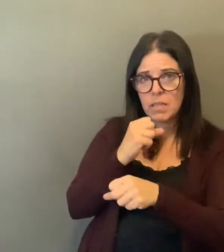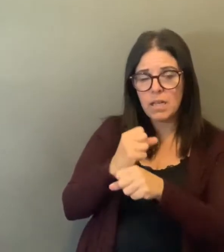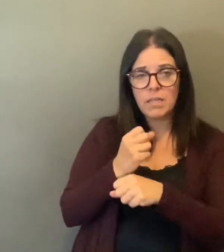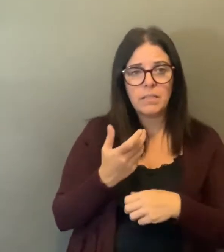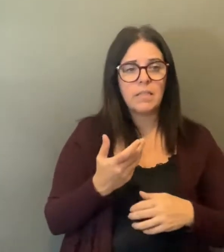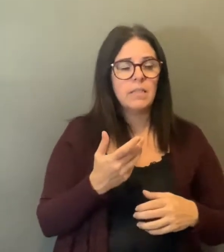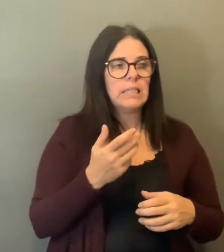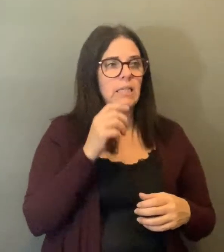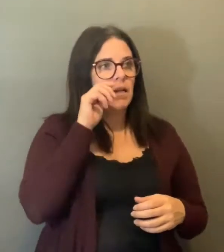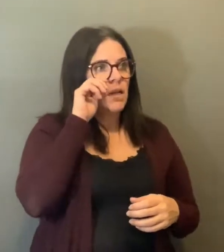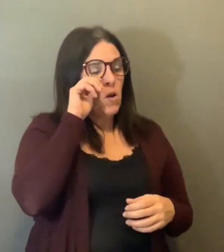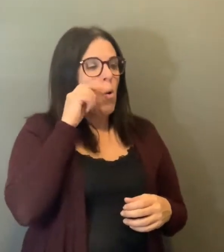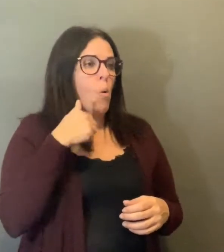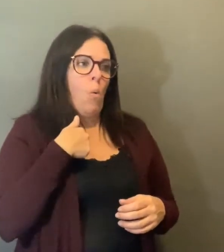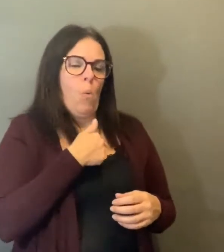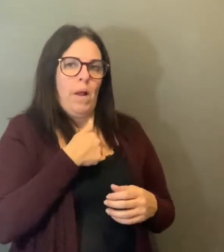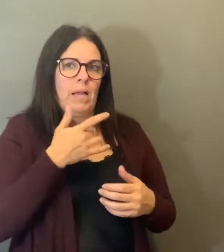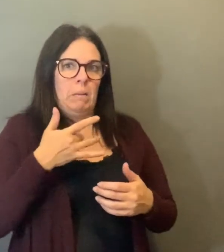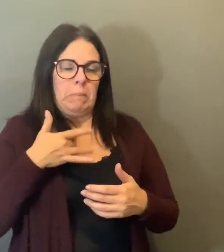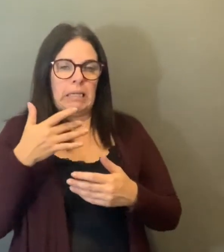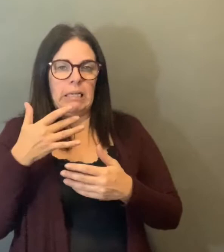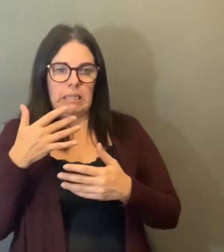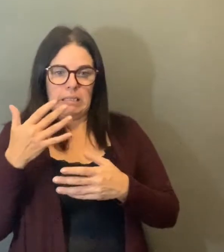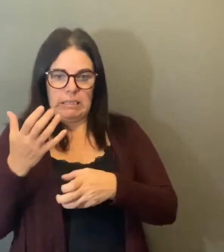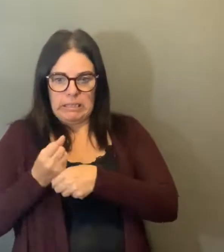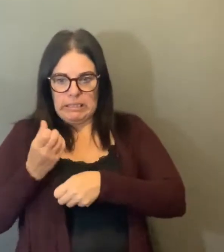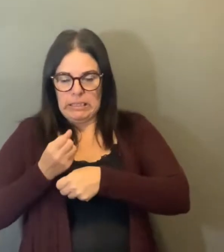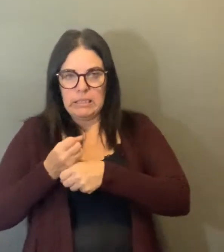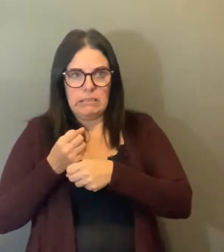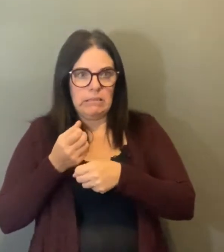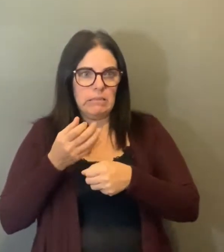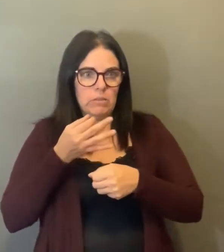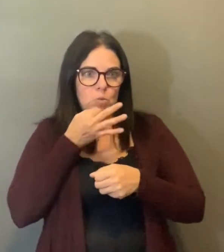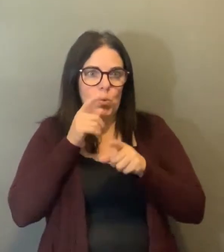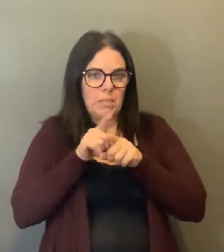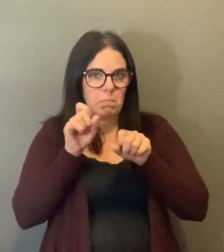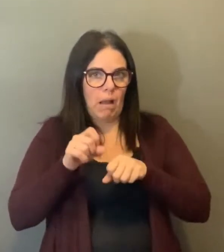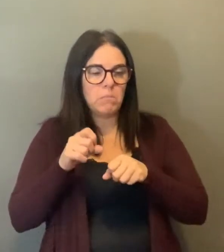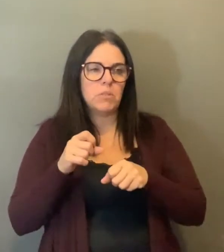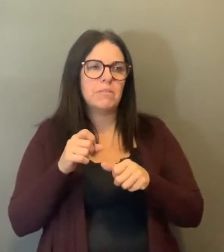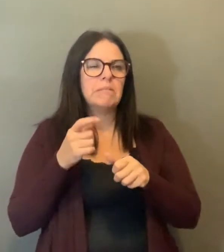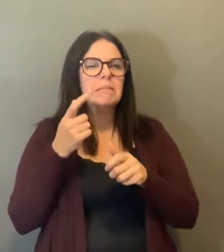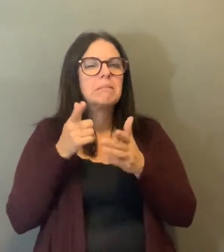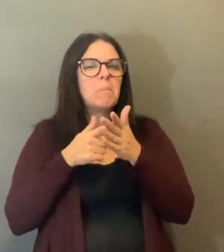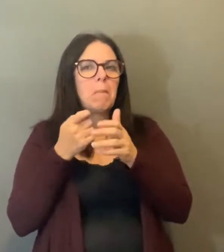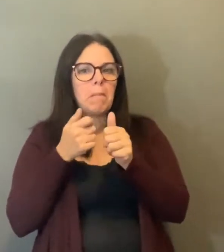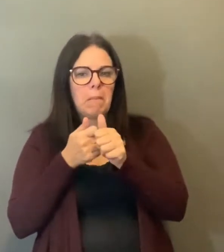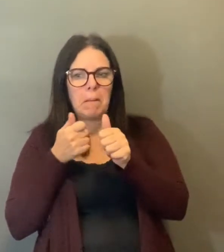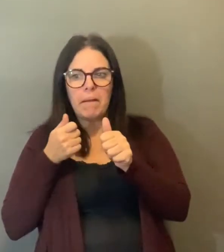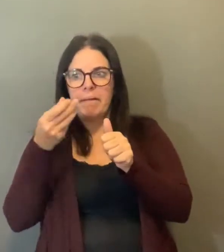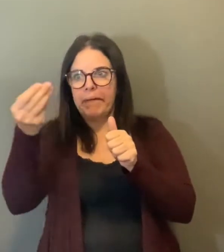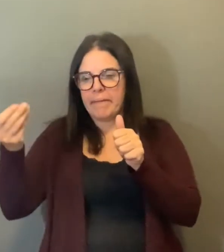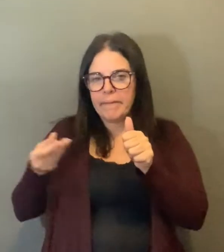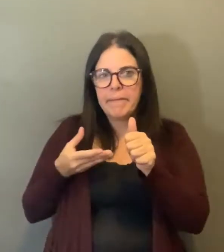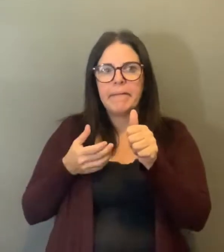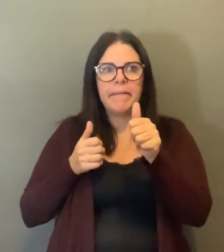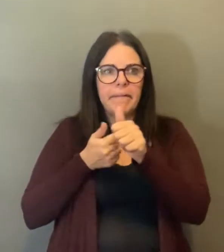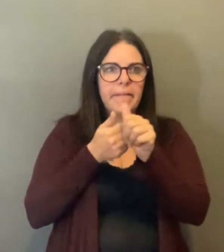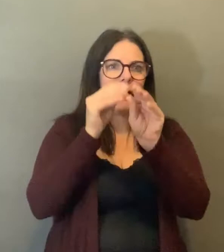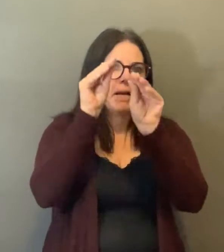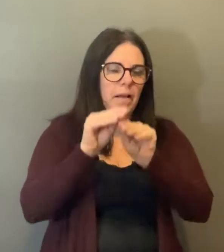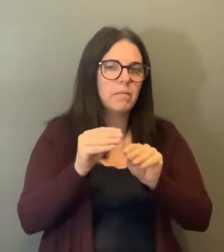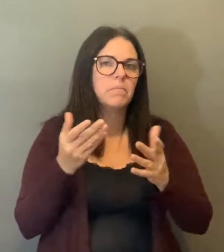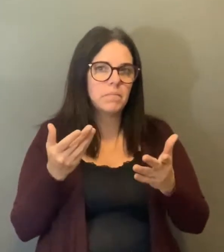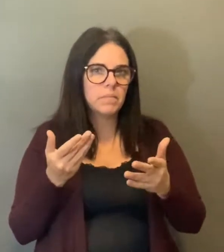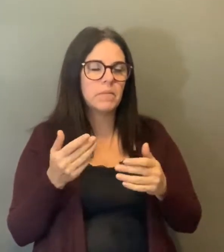1130, but it hadn't reflected in the numbers. So we are getting some of those information as quickly as possible.